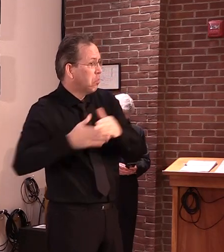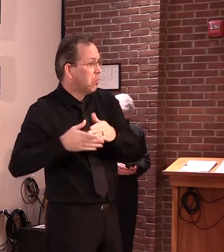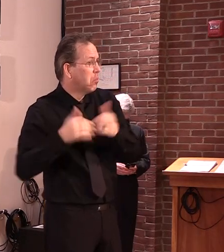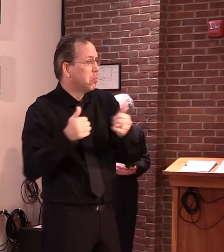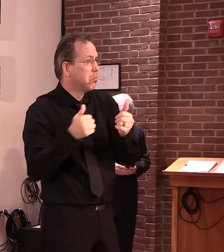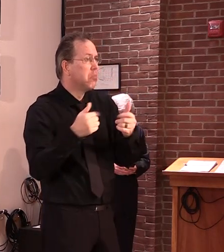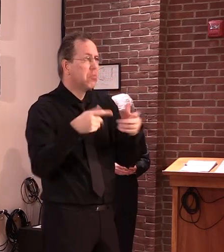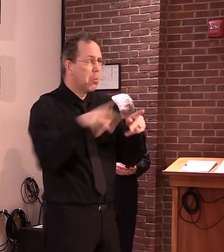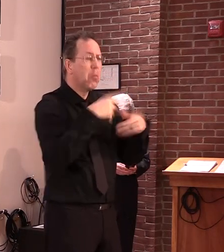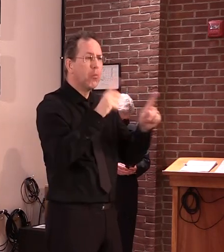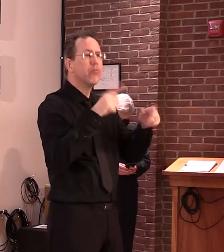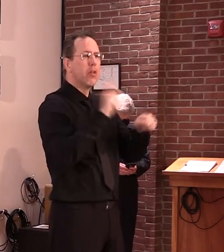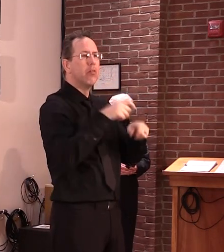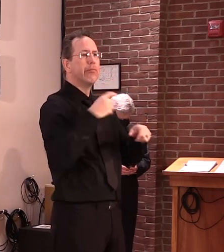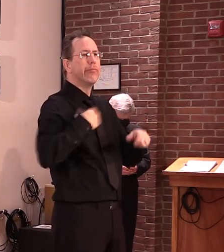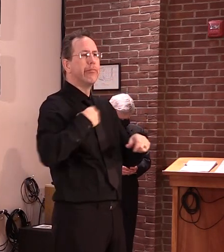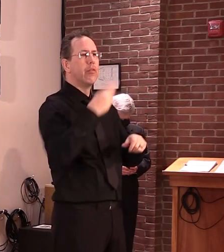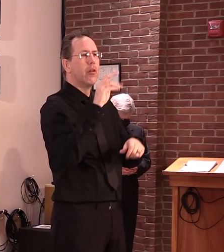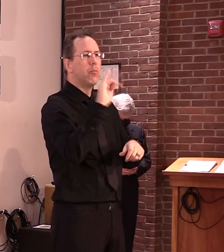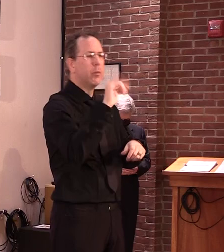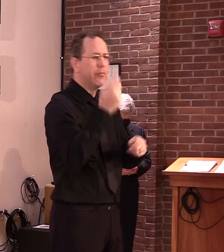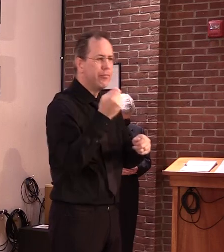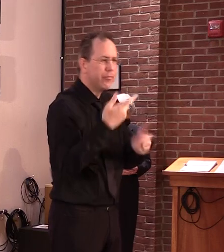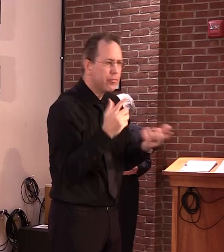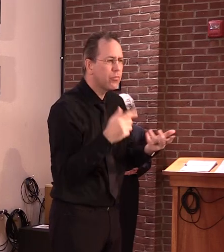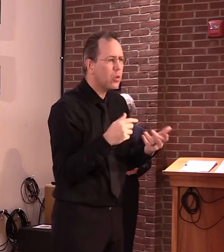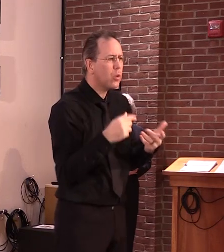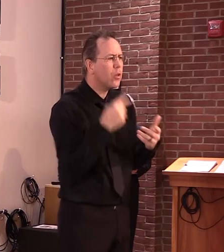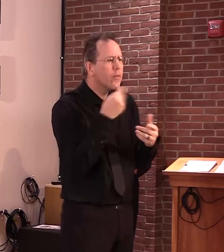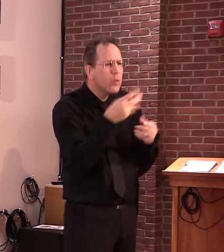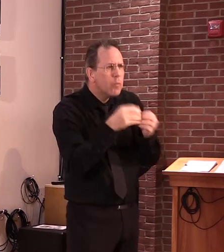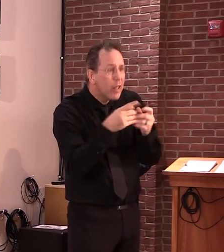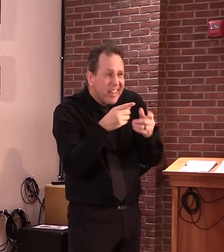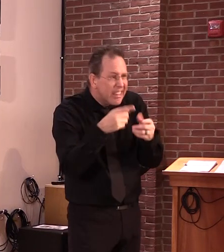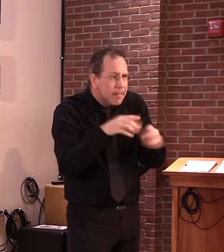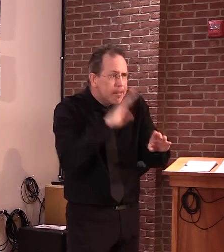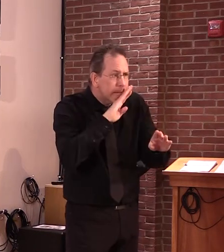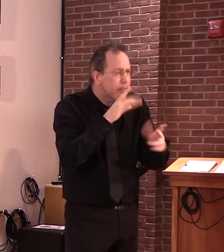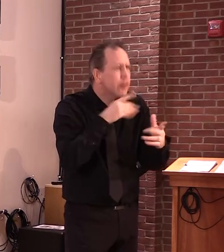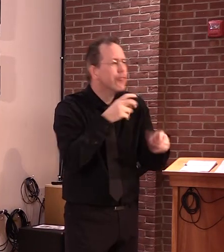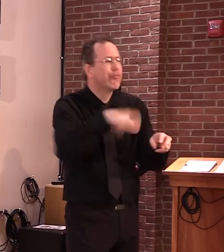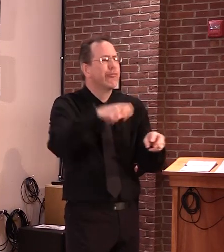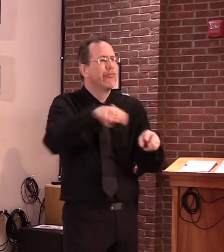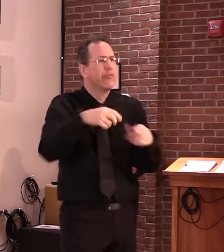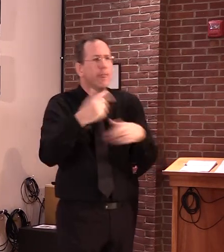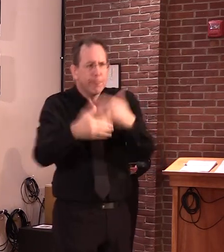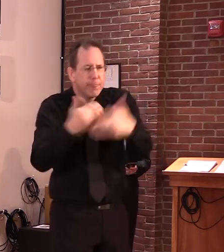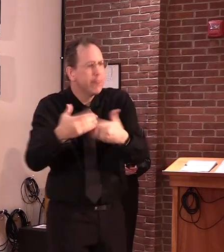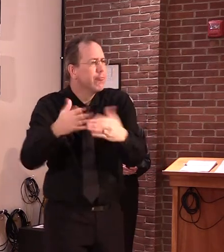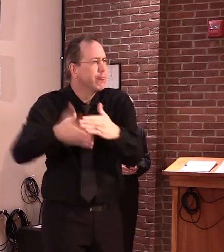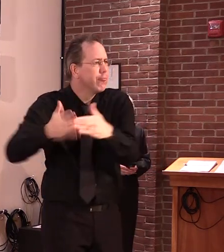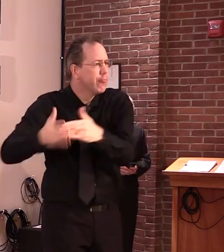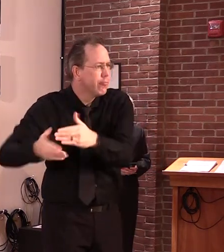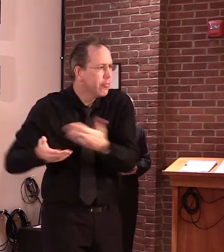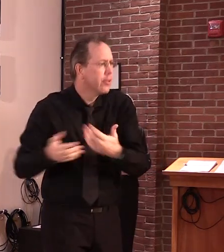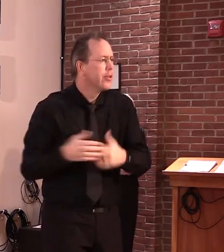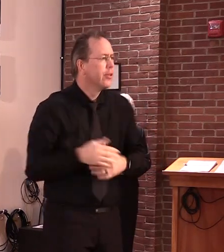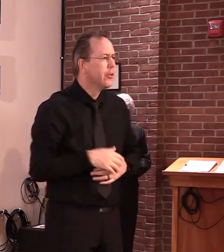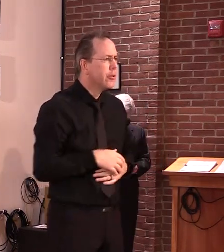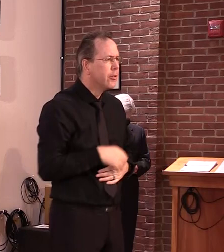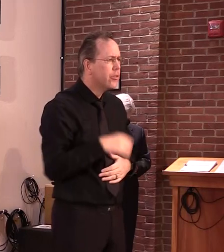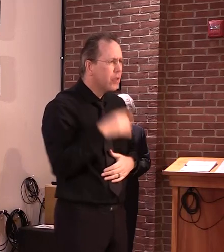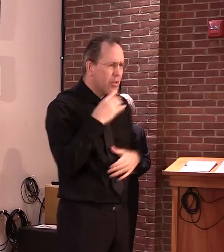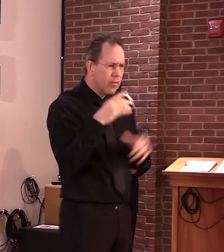been already. And once the testing, both for that group and for our updated payment